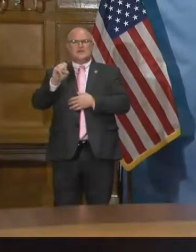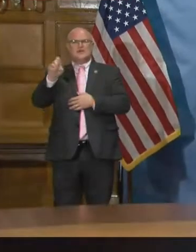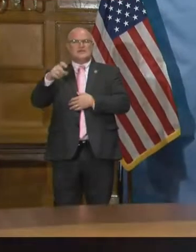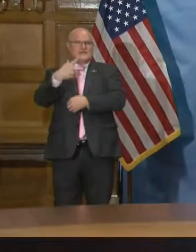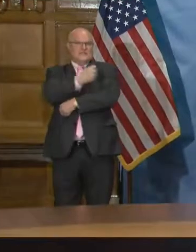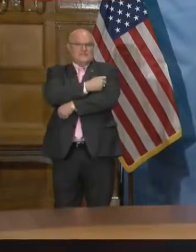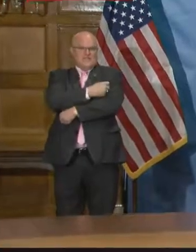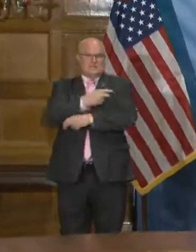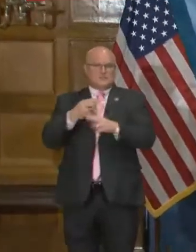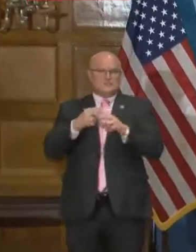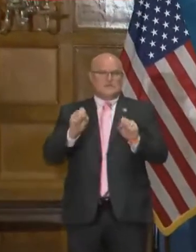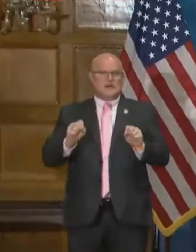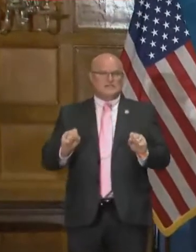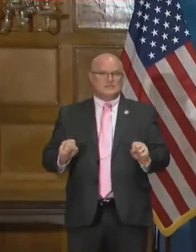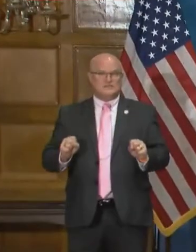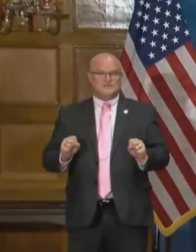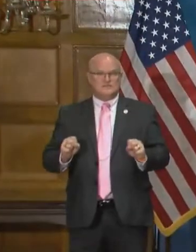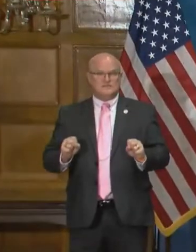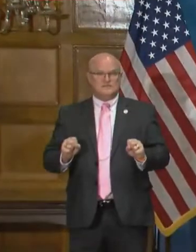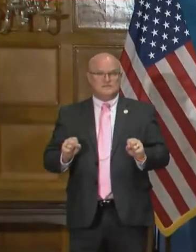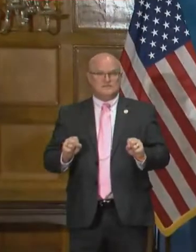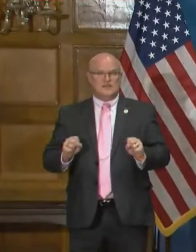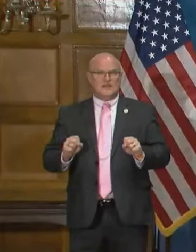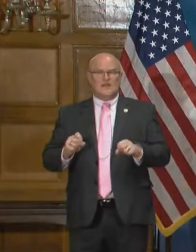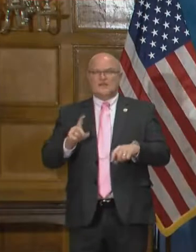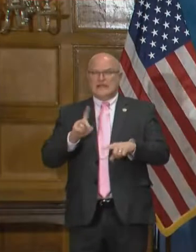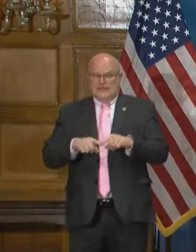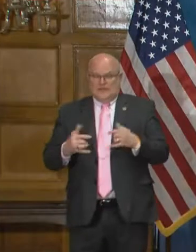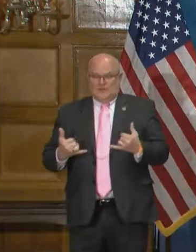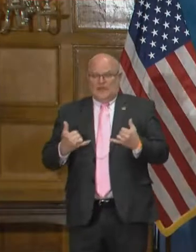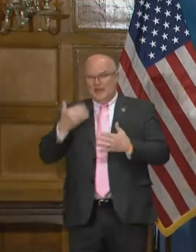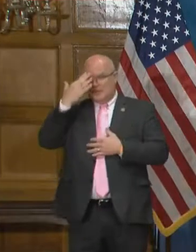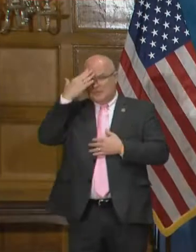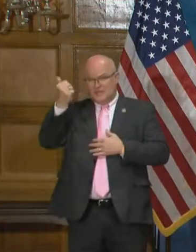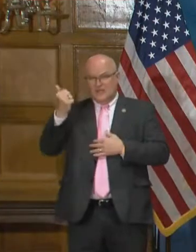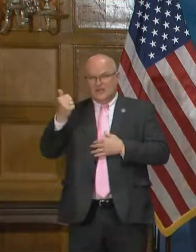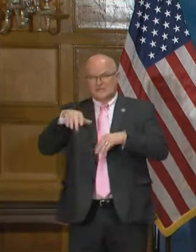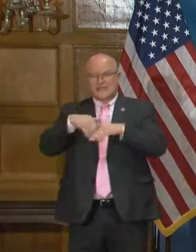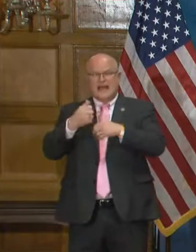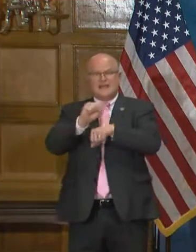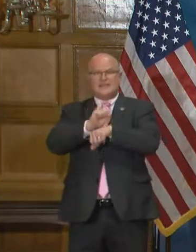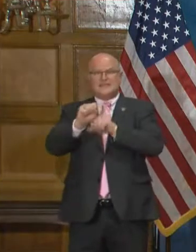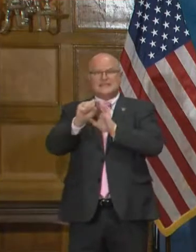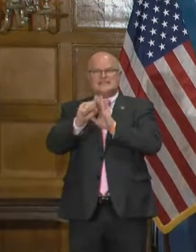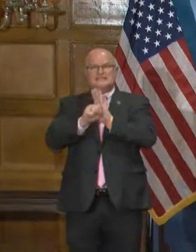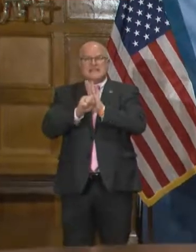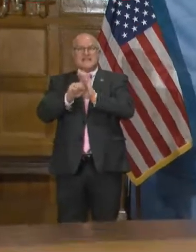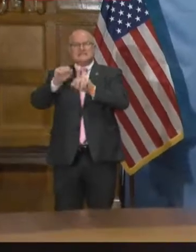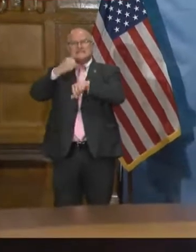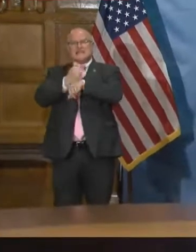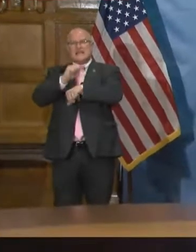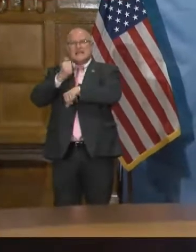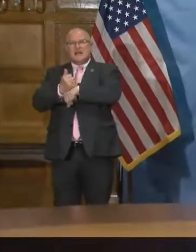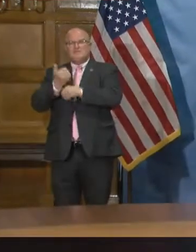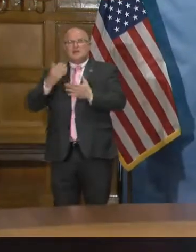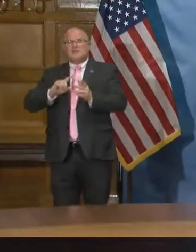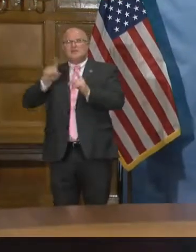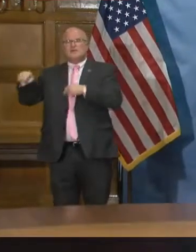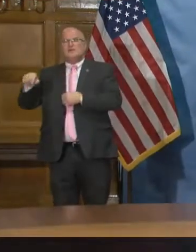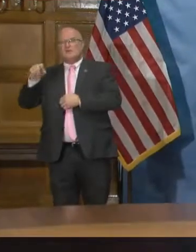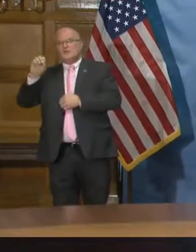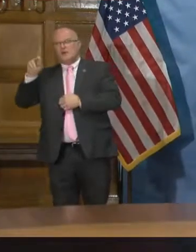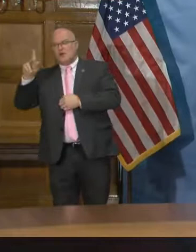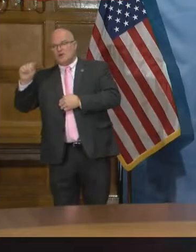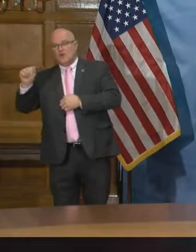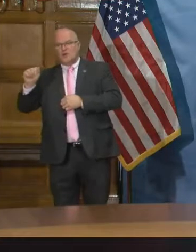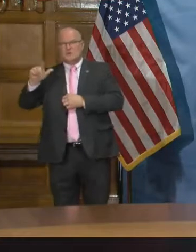to get a vaccine as soon as possible, uh, but they can't right now just because of how the state's set up. They're going over state lines to Oklahoma, Louisiana to